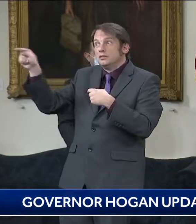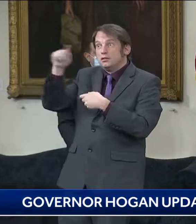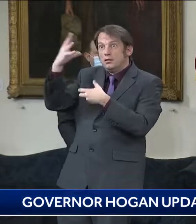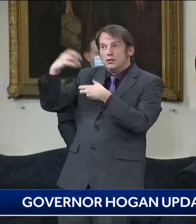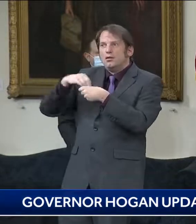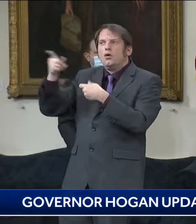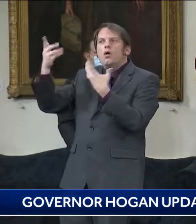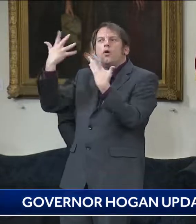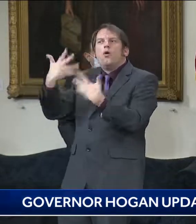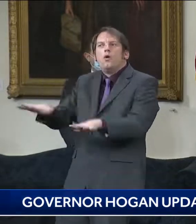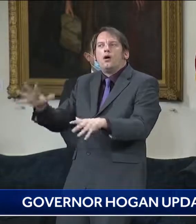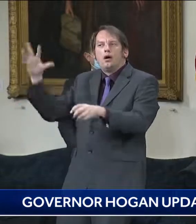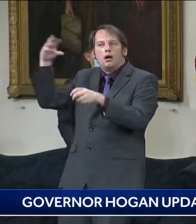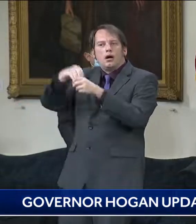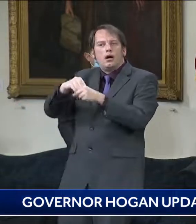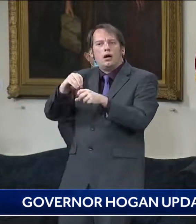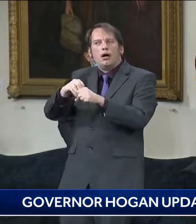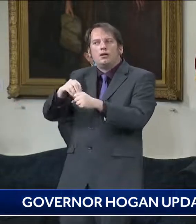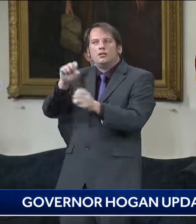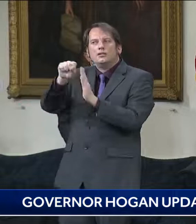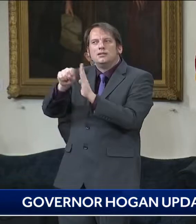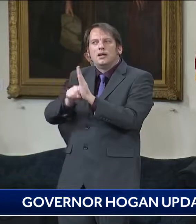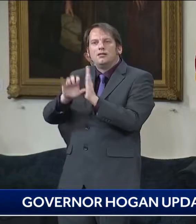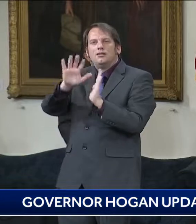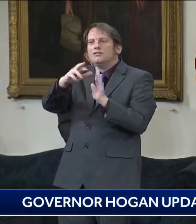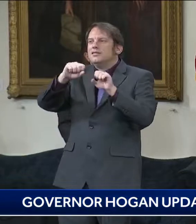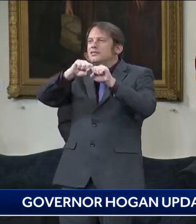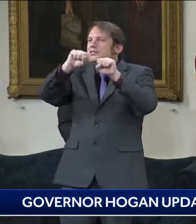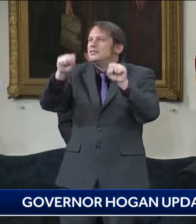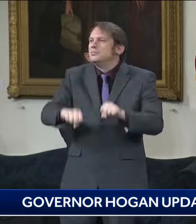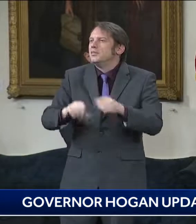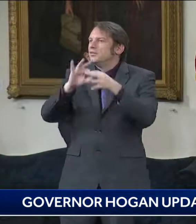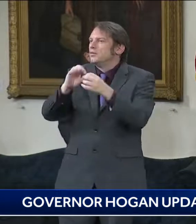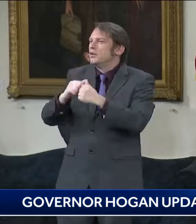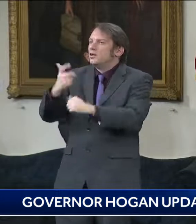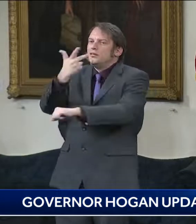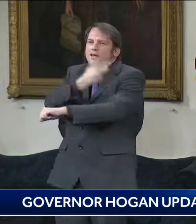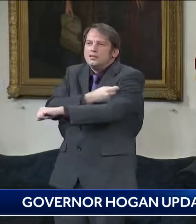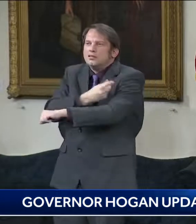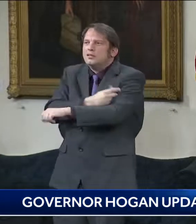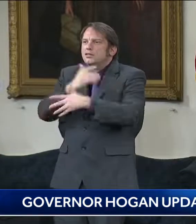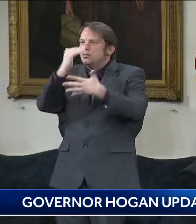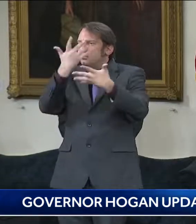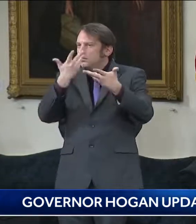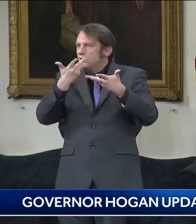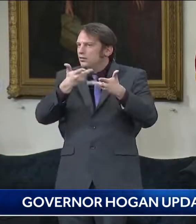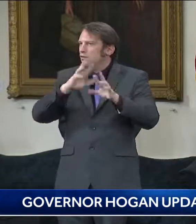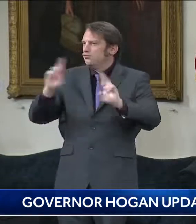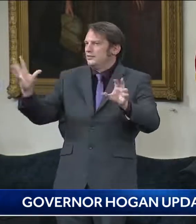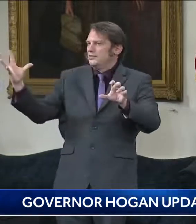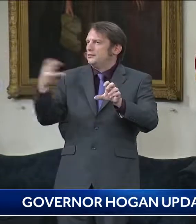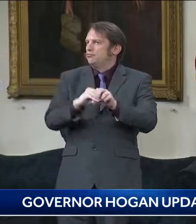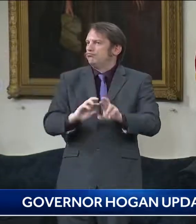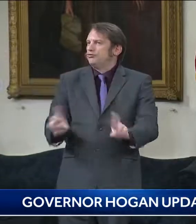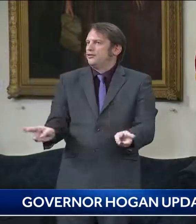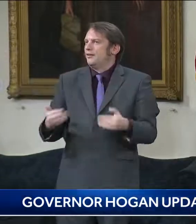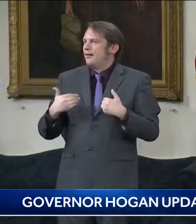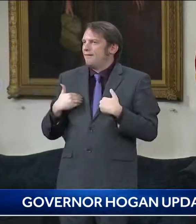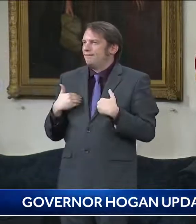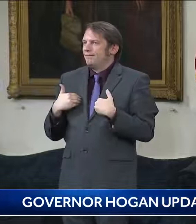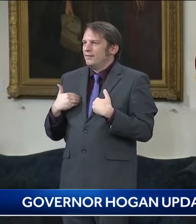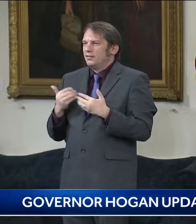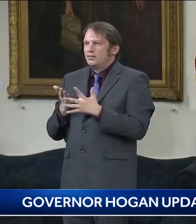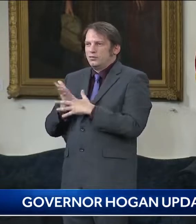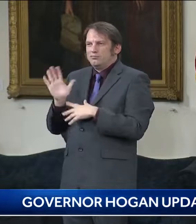patients who, um, based on this, this registry and, and through our state designated health information exchange, each one of these